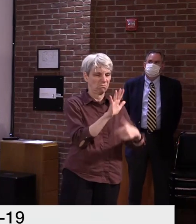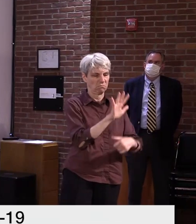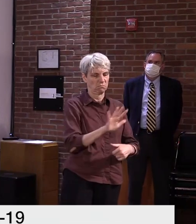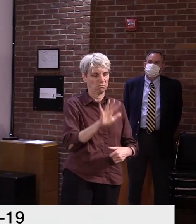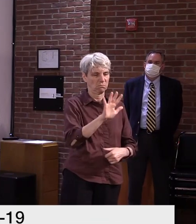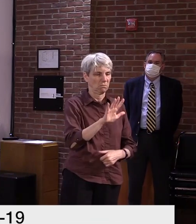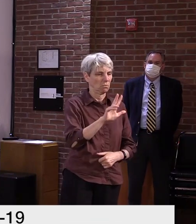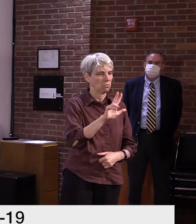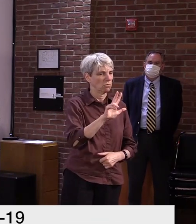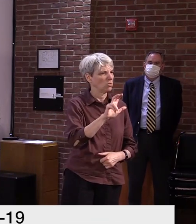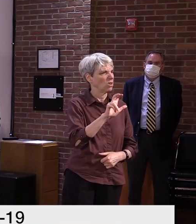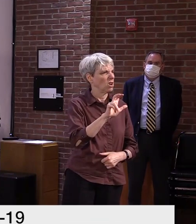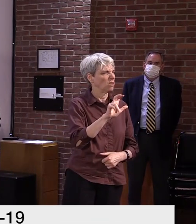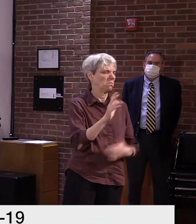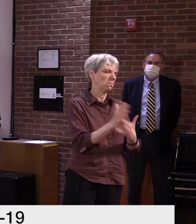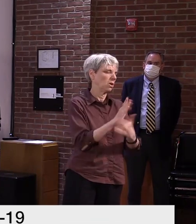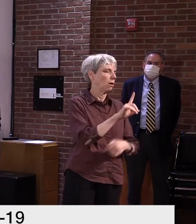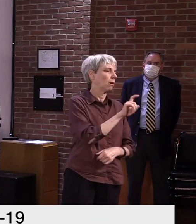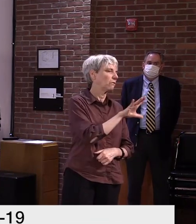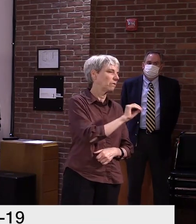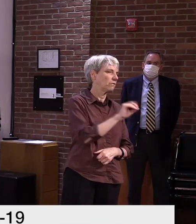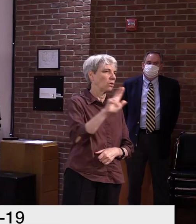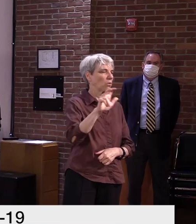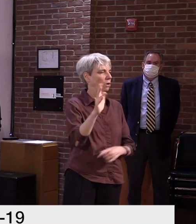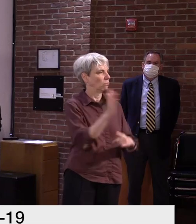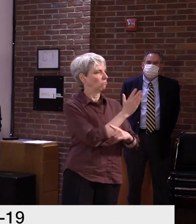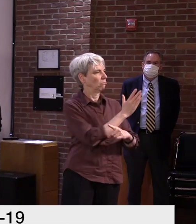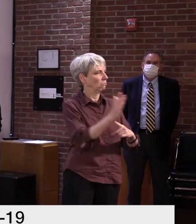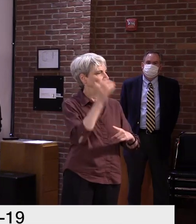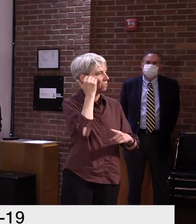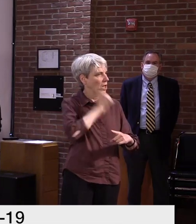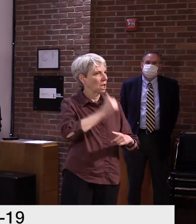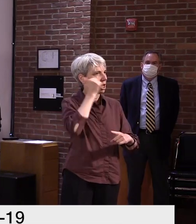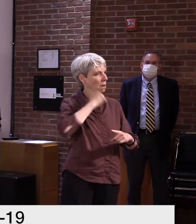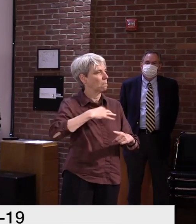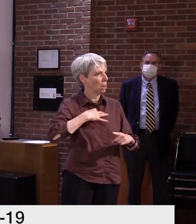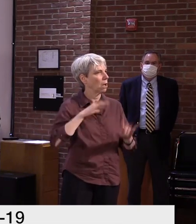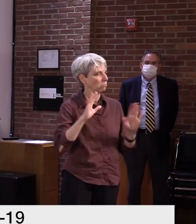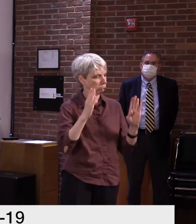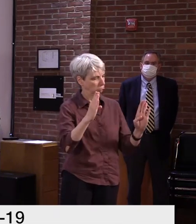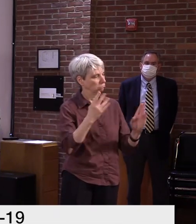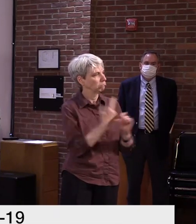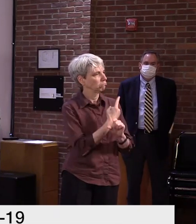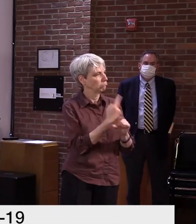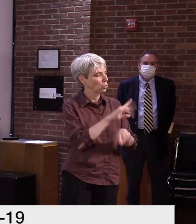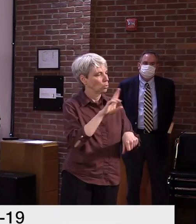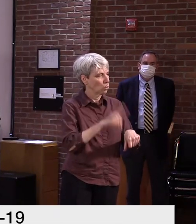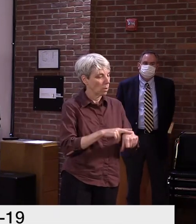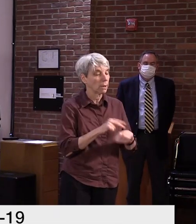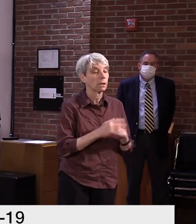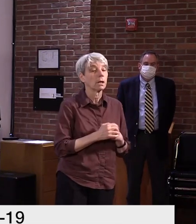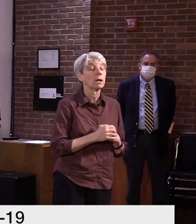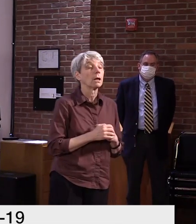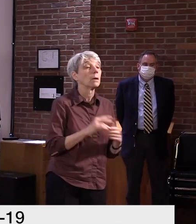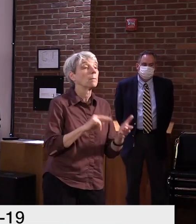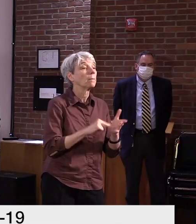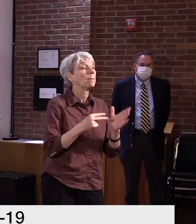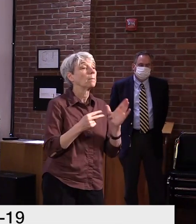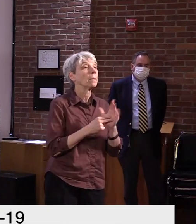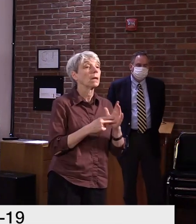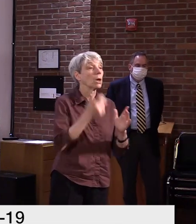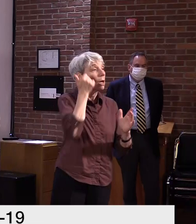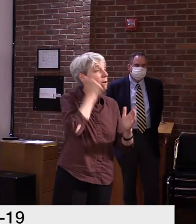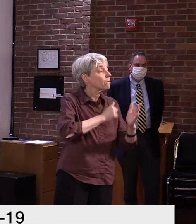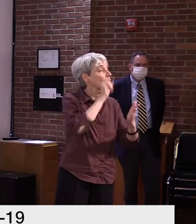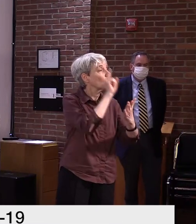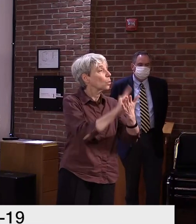at a high to 150 at a low for each day. But an average of about 1500 new claims